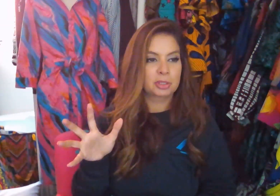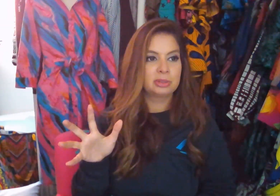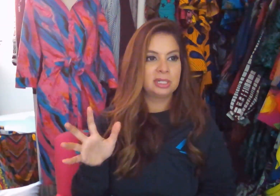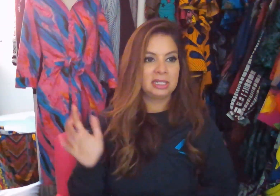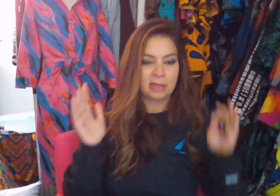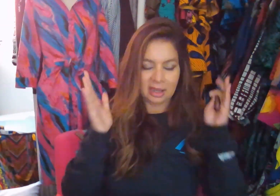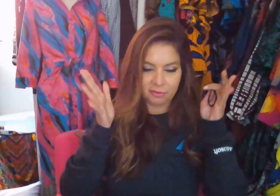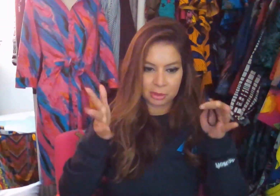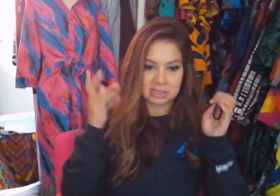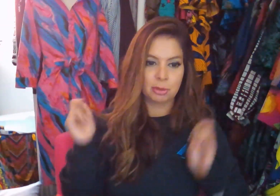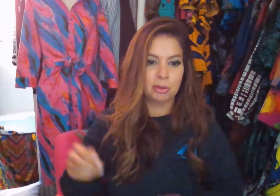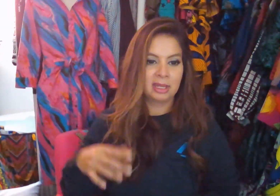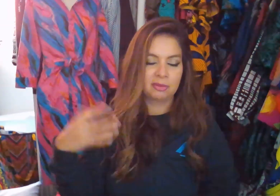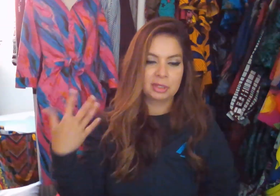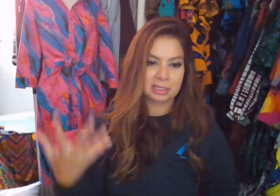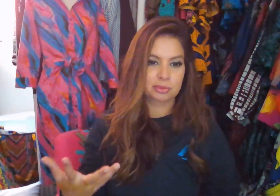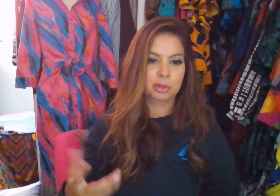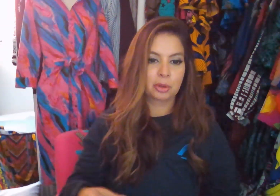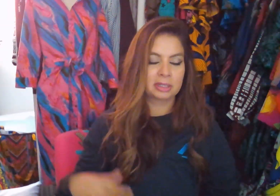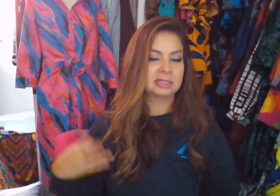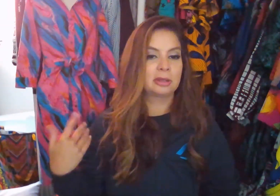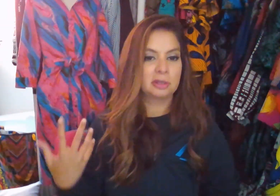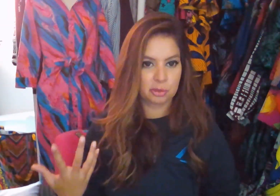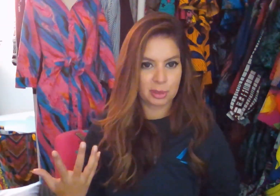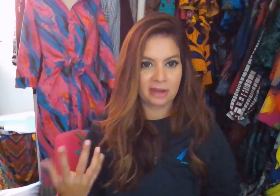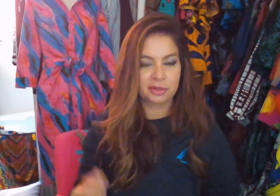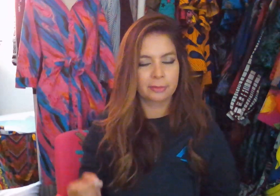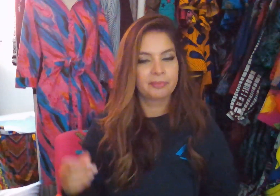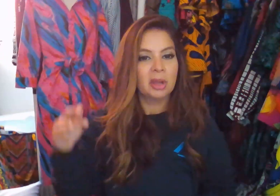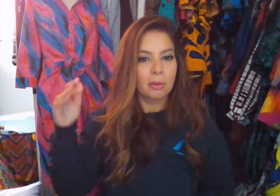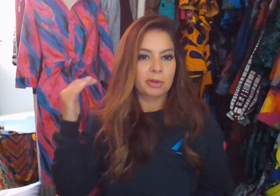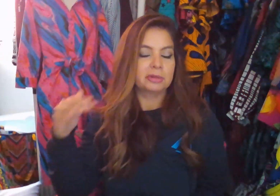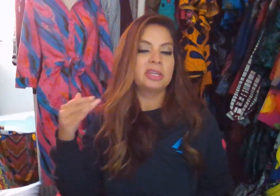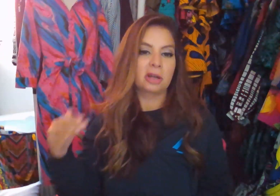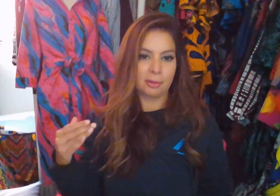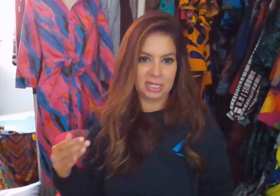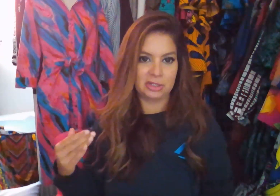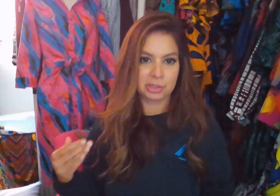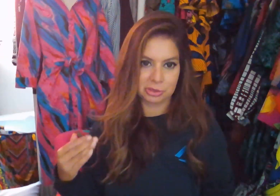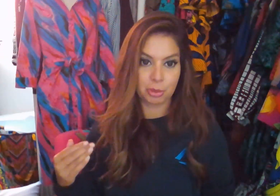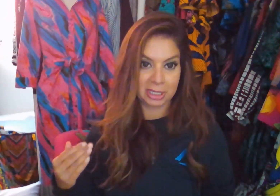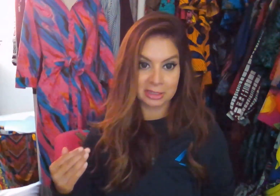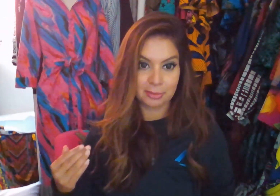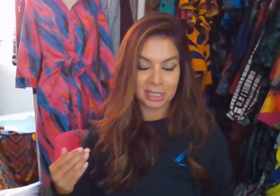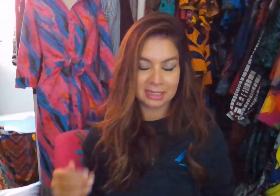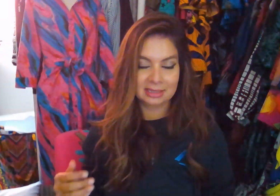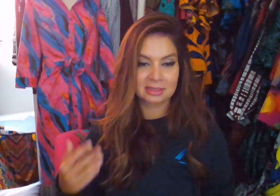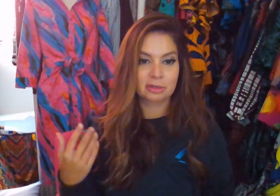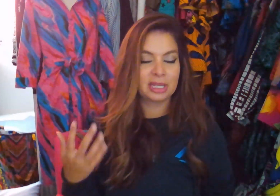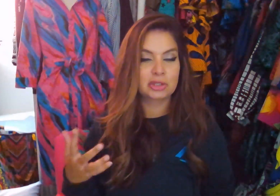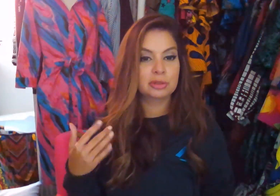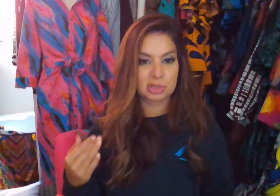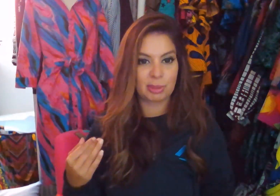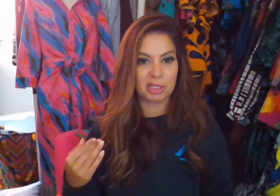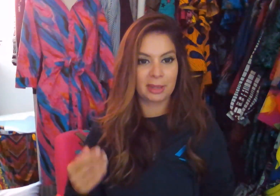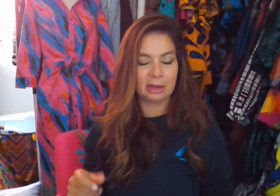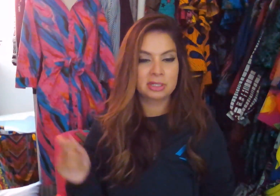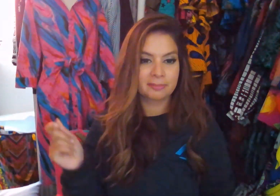opportunity to have focus mode. Everything is recorded so you can consume it after. What are the accommodations you're putting into place? So make sure you spell them out